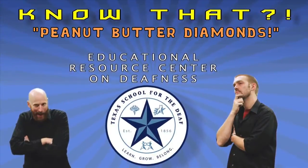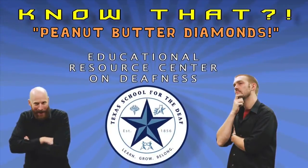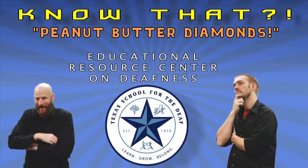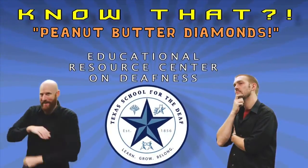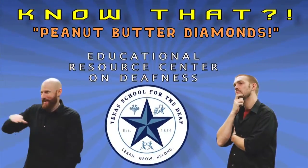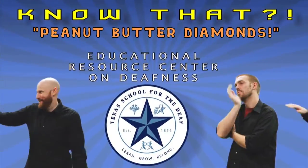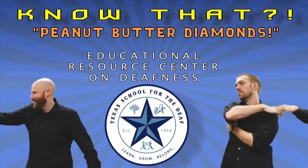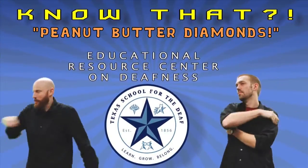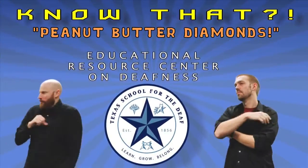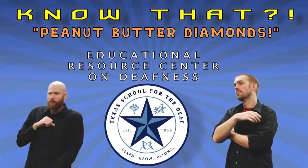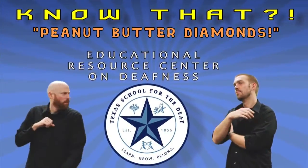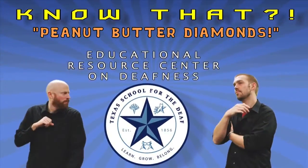Good-bye!